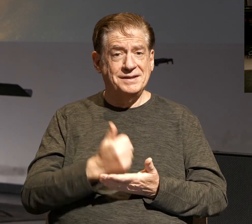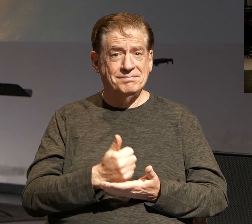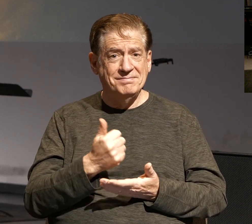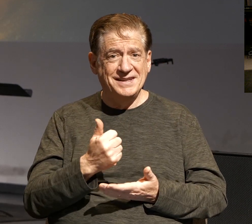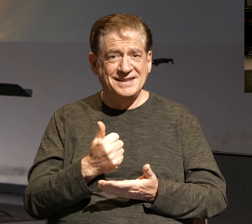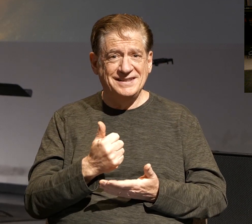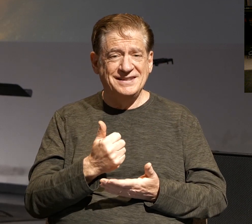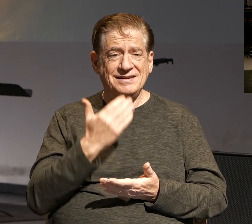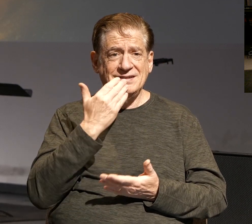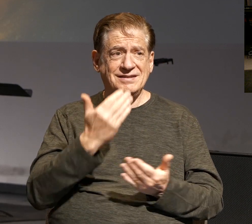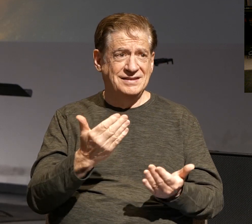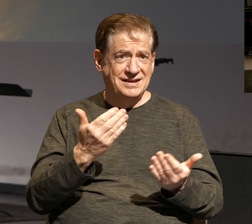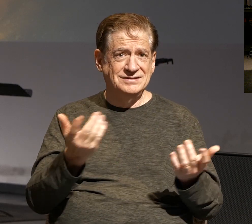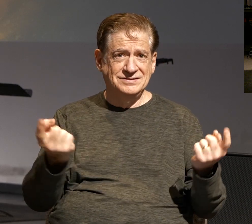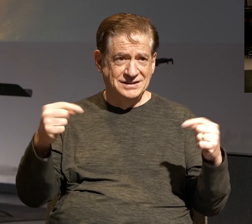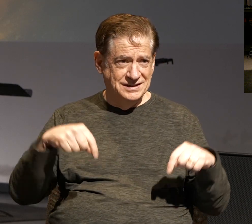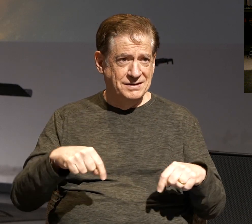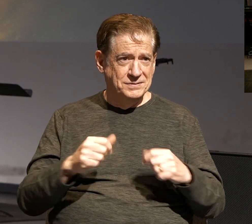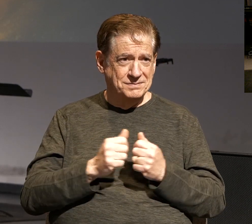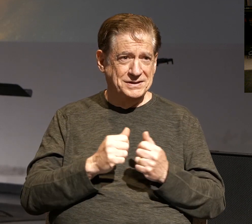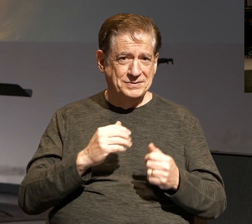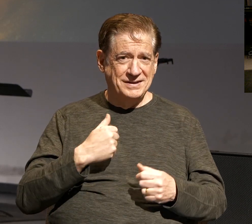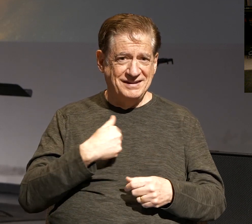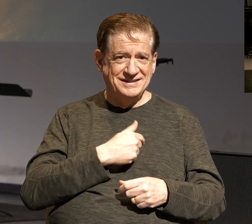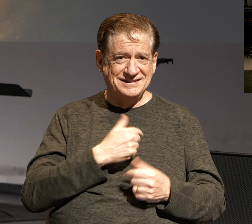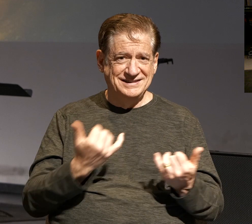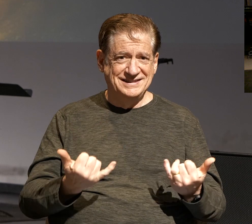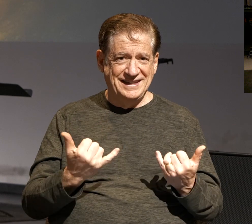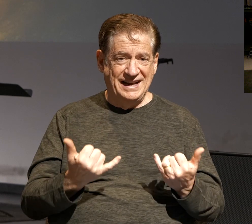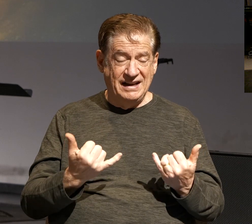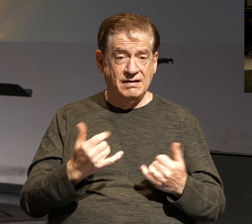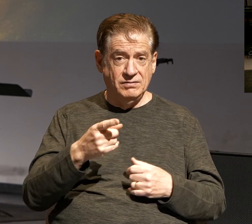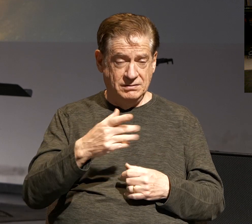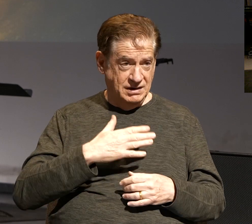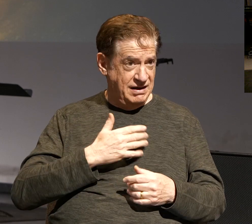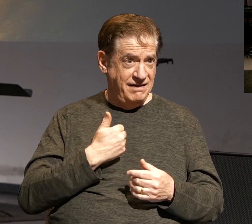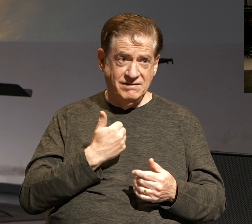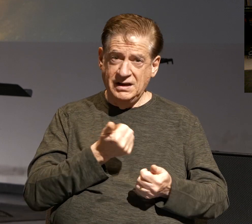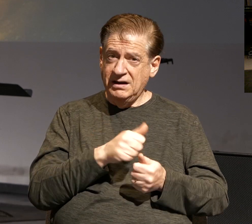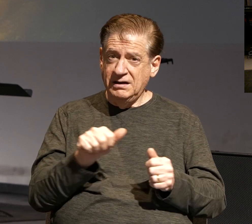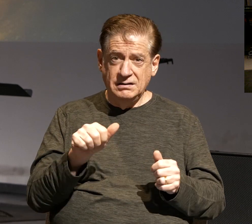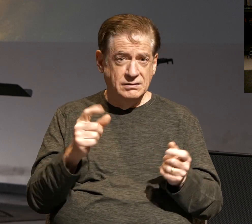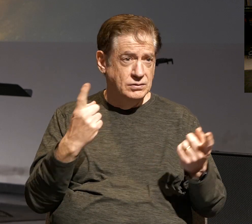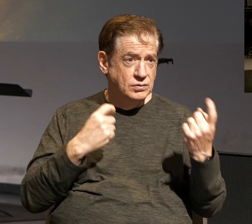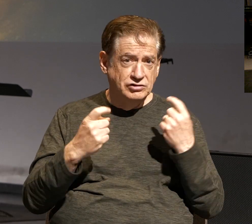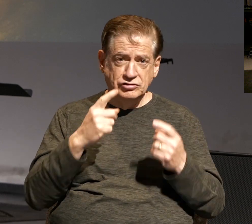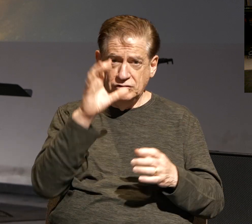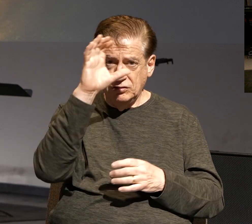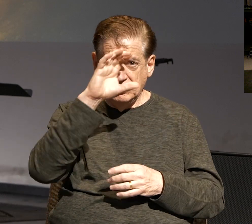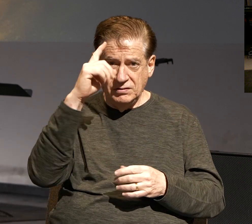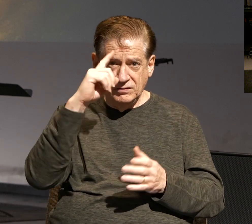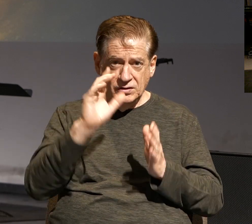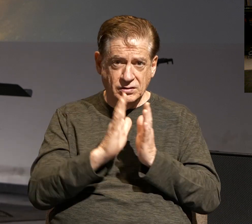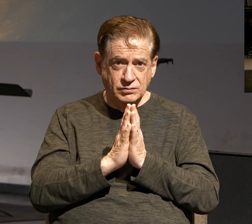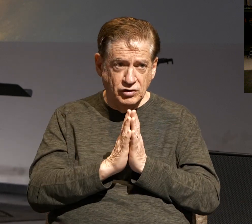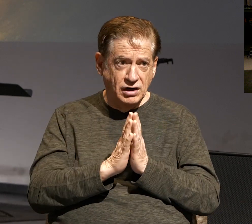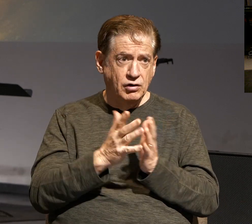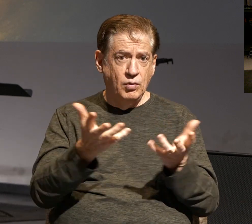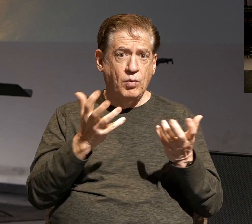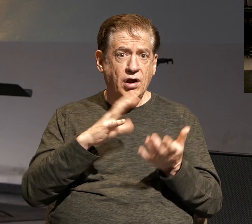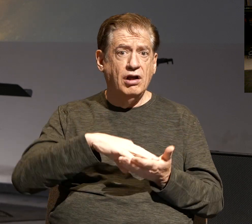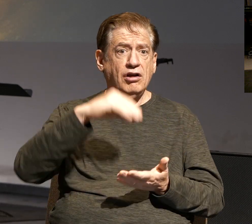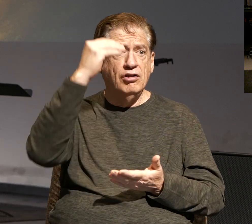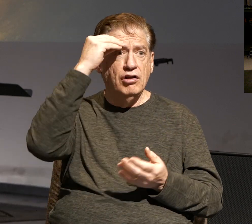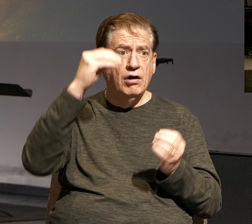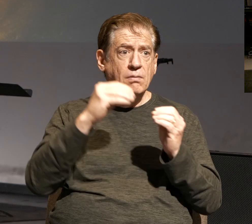Amen. Thanks for being with us today. If you have any questions or you're looking for prayer or you want to learn more